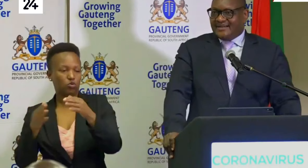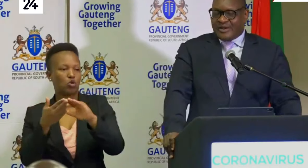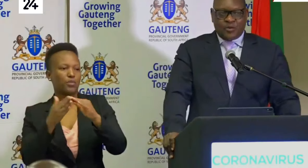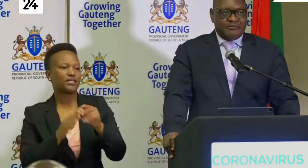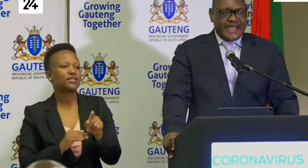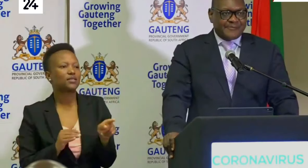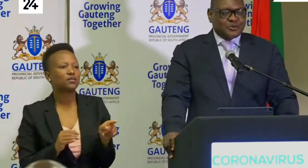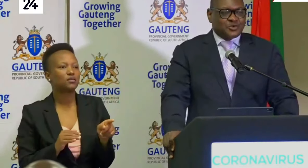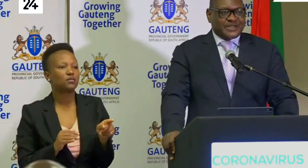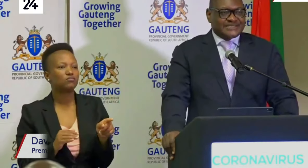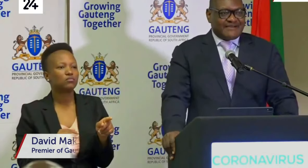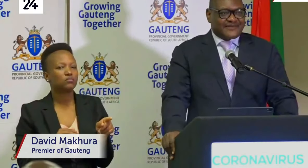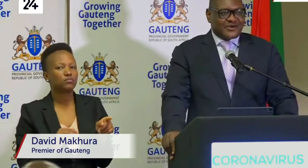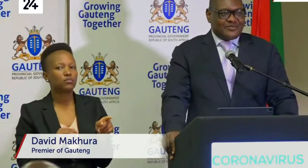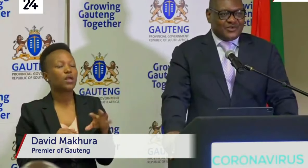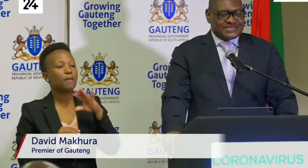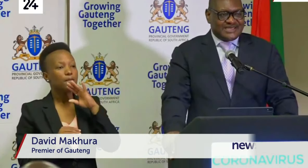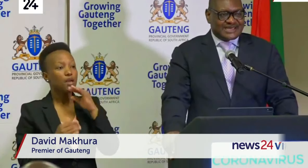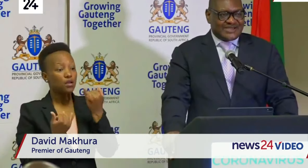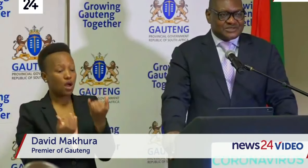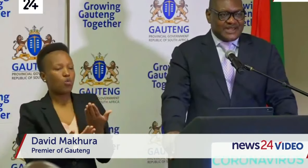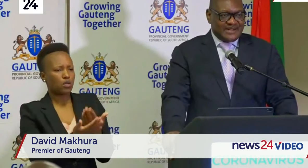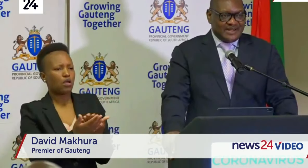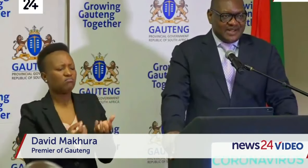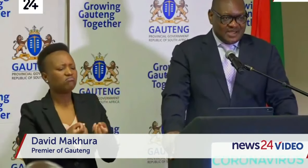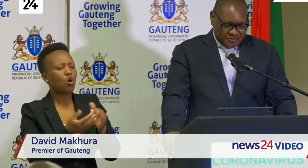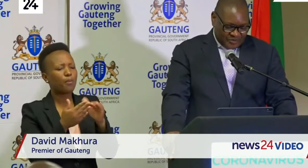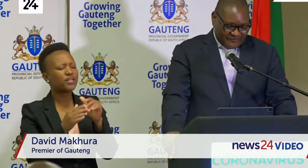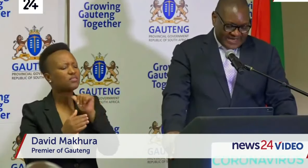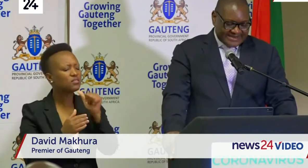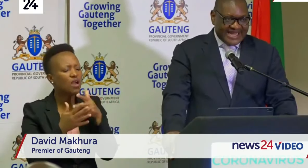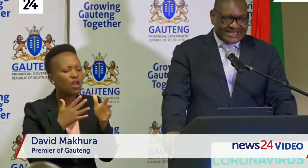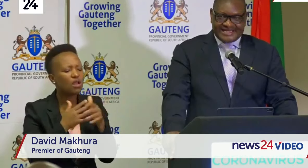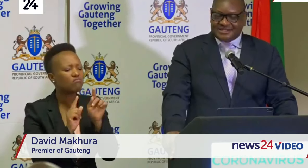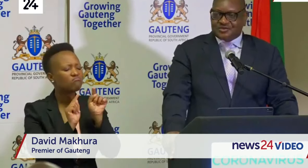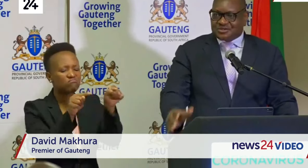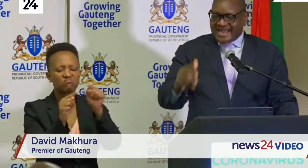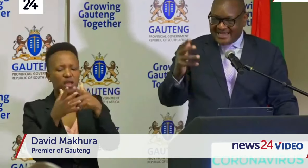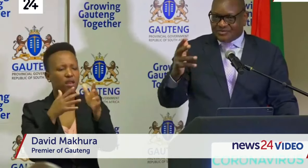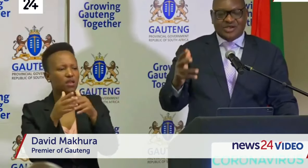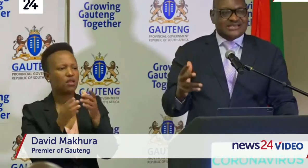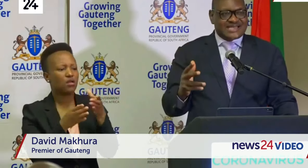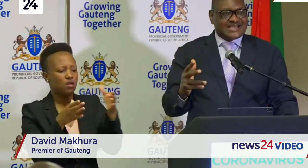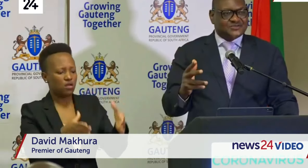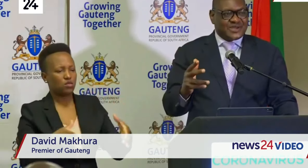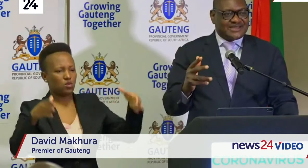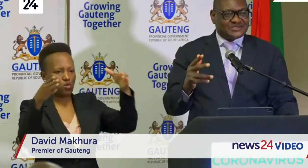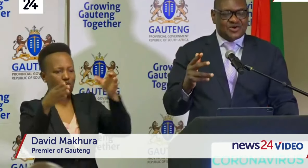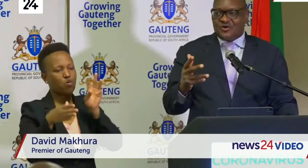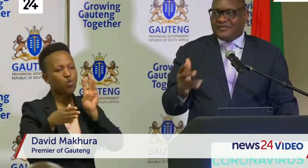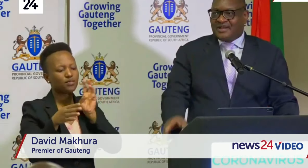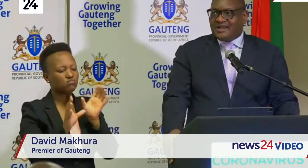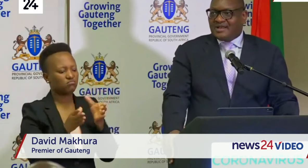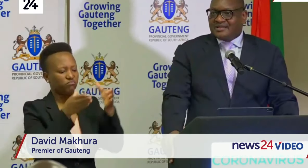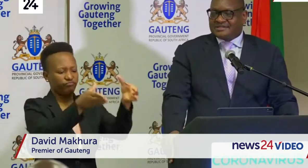say we will be able to reach every community in Gauteng to provide at least through tanks, water tanks where there's